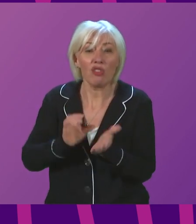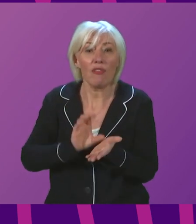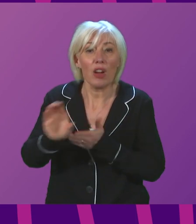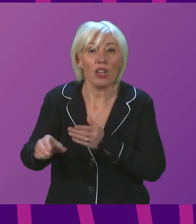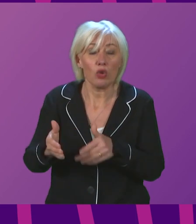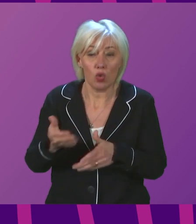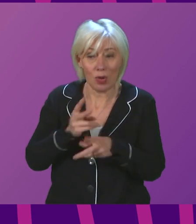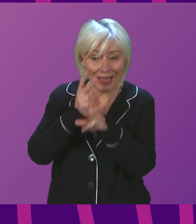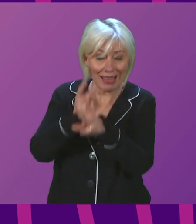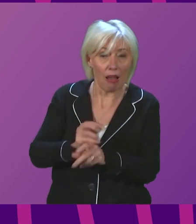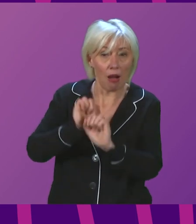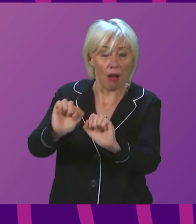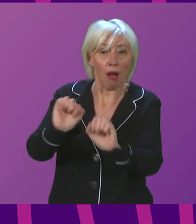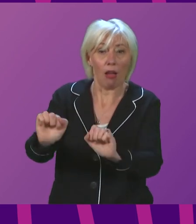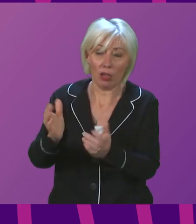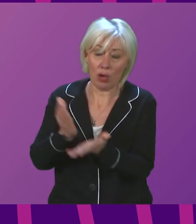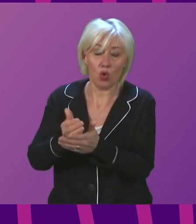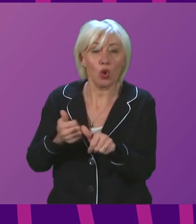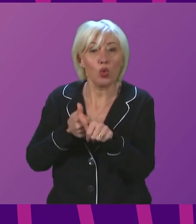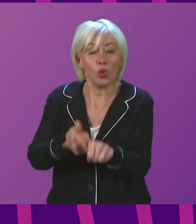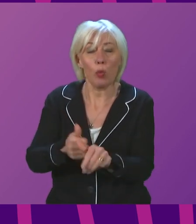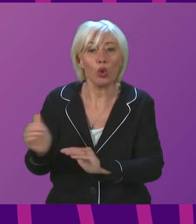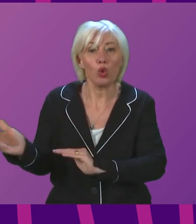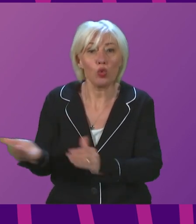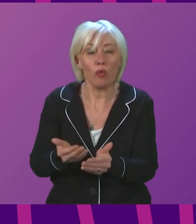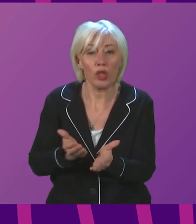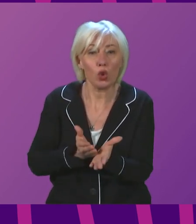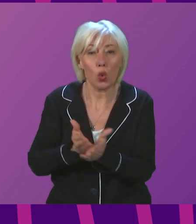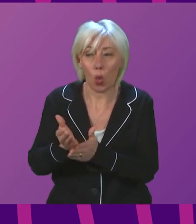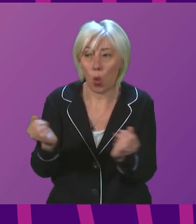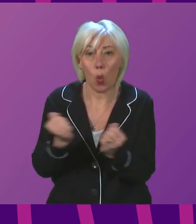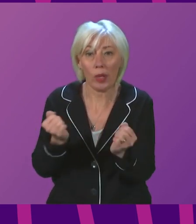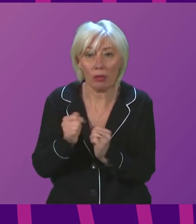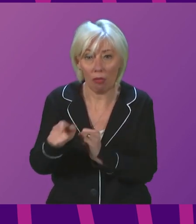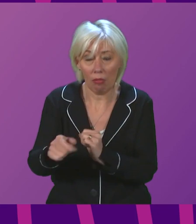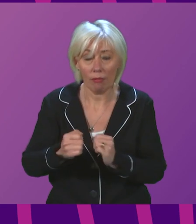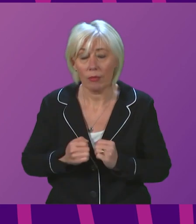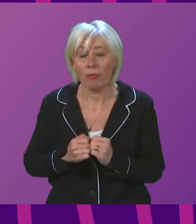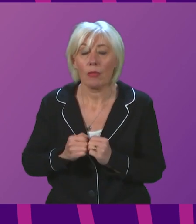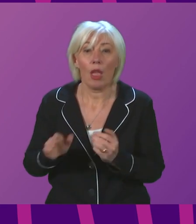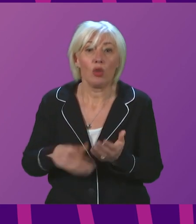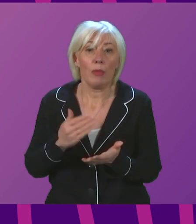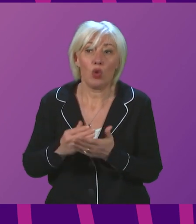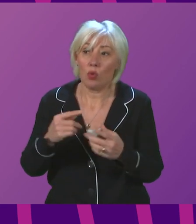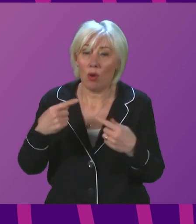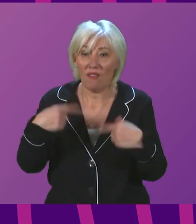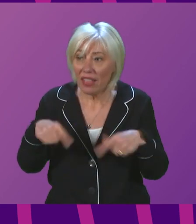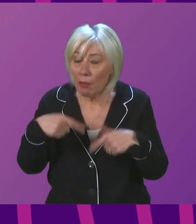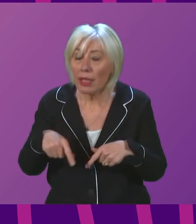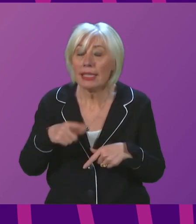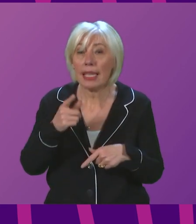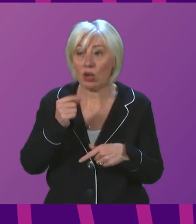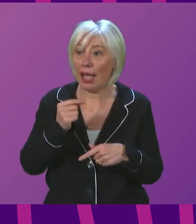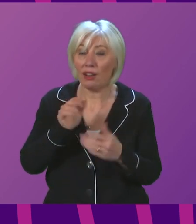care to help specifically support services through the winter. We will try to increase the availability of face-to-face